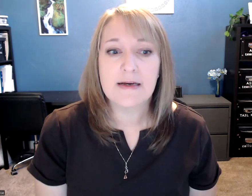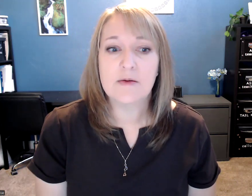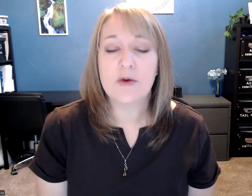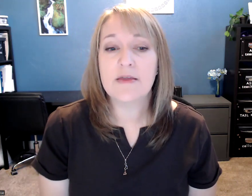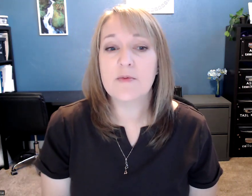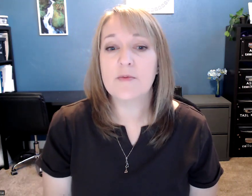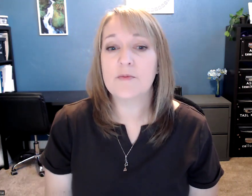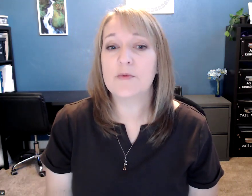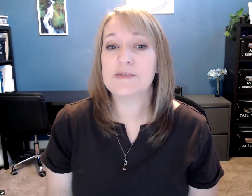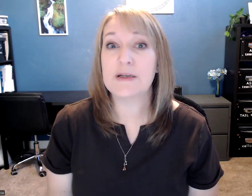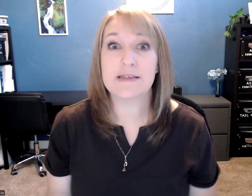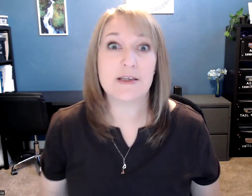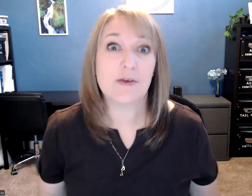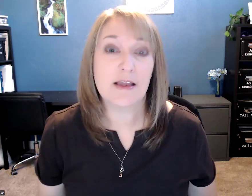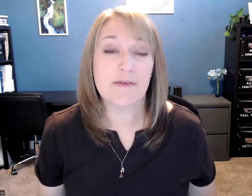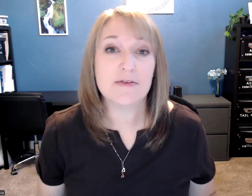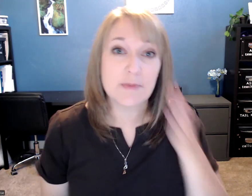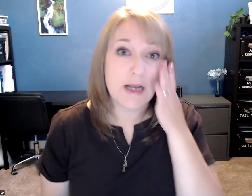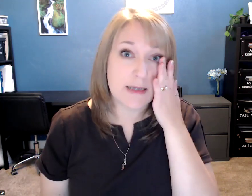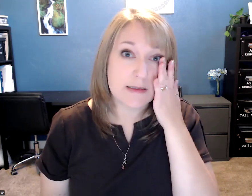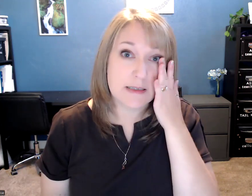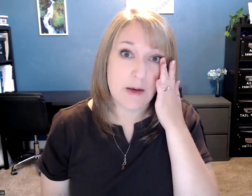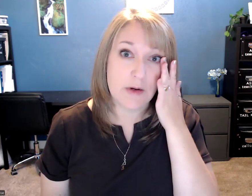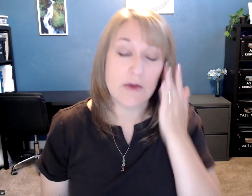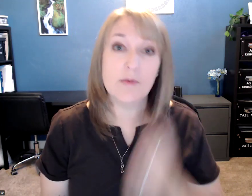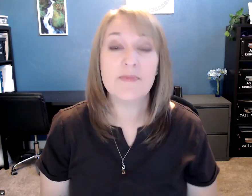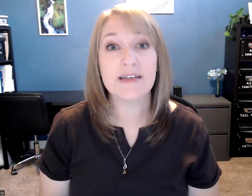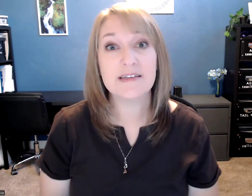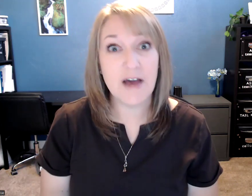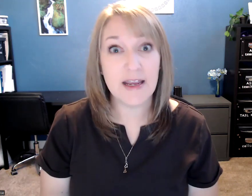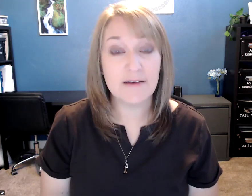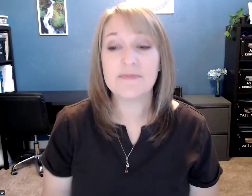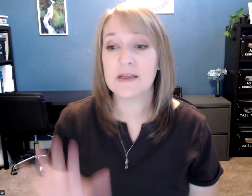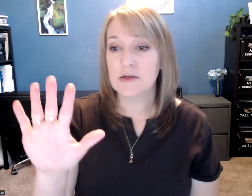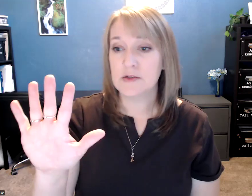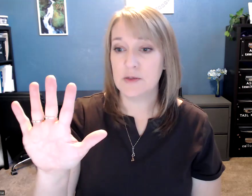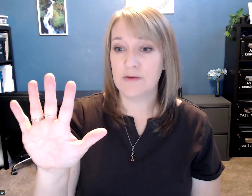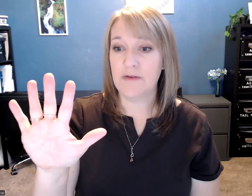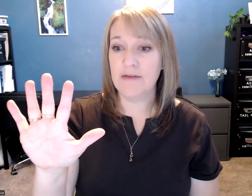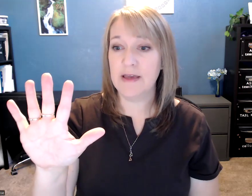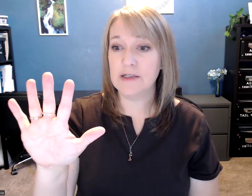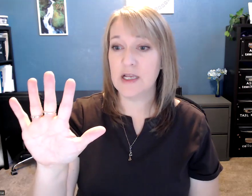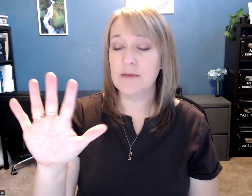One of the responses that you could give if someone asks, how are you? Is fine. So you want a five hand shape.